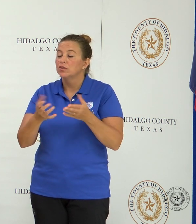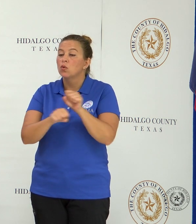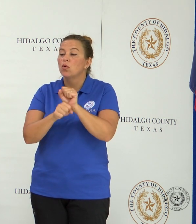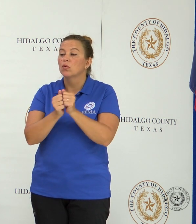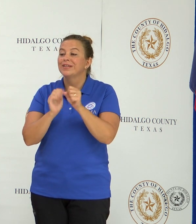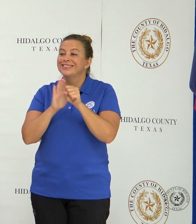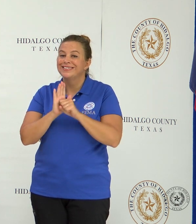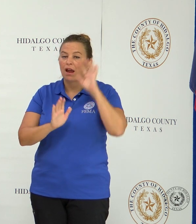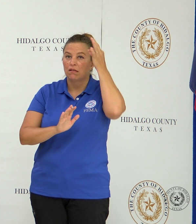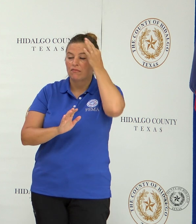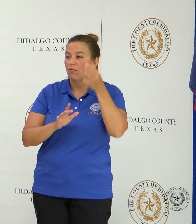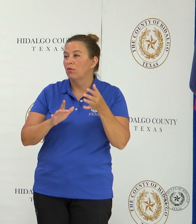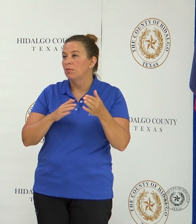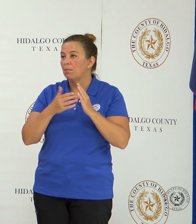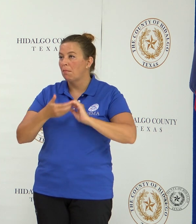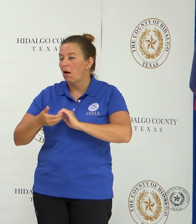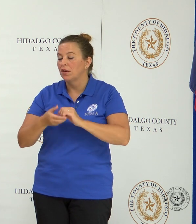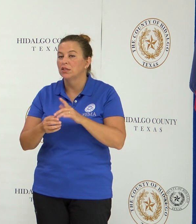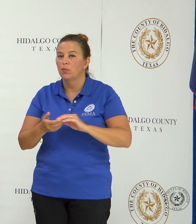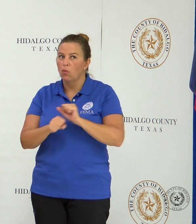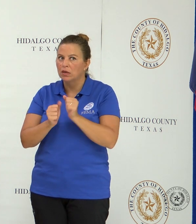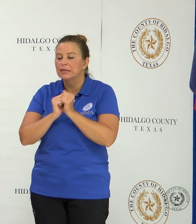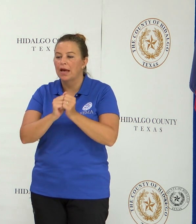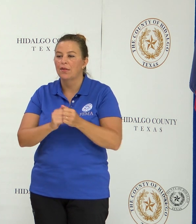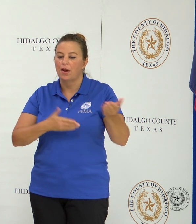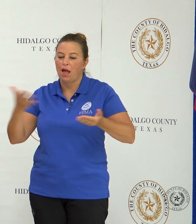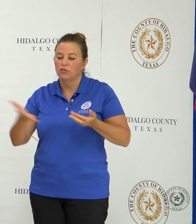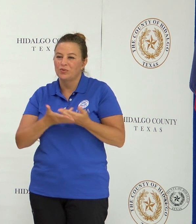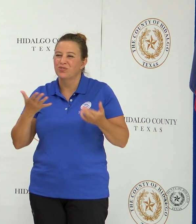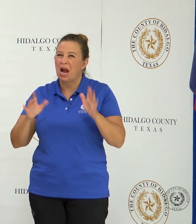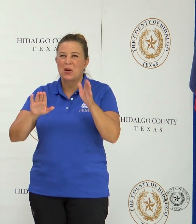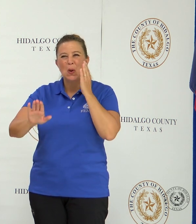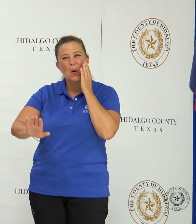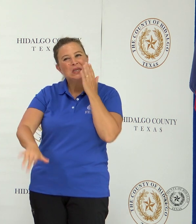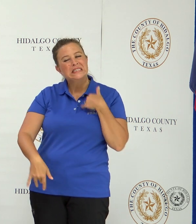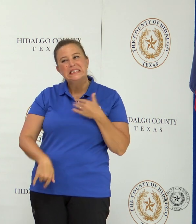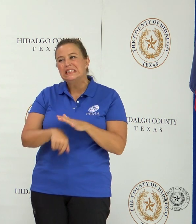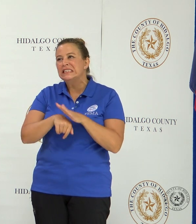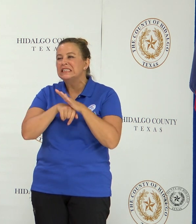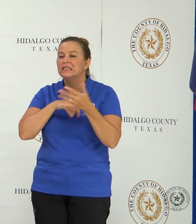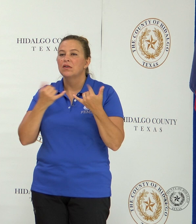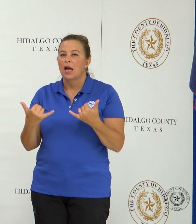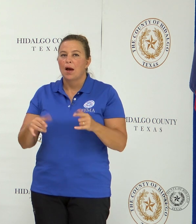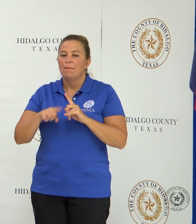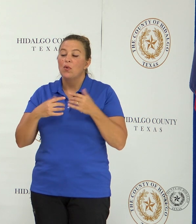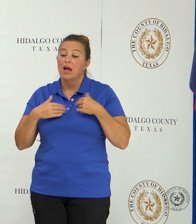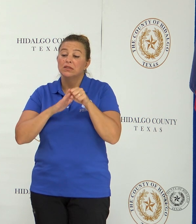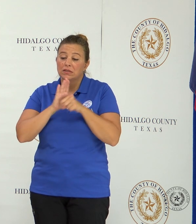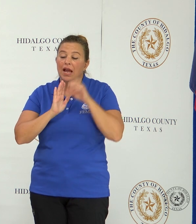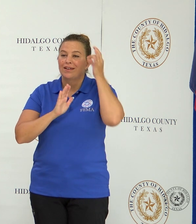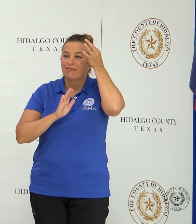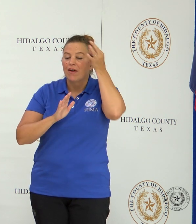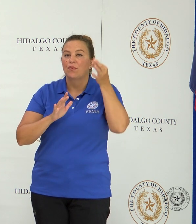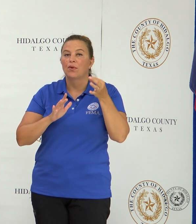that's how we collaborate with them to bring in resources. So I know you're stretched thin, but we have state and federal partners that still have